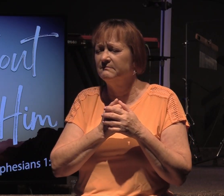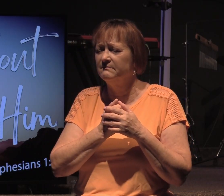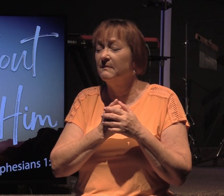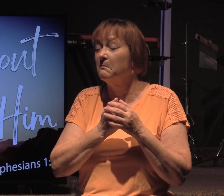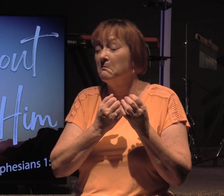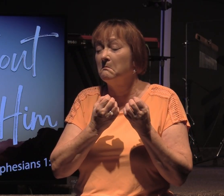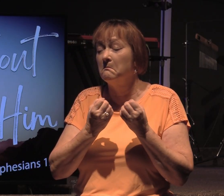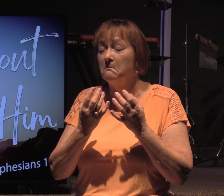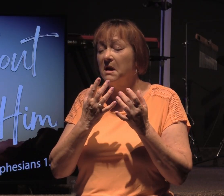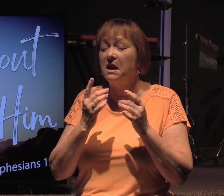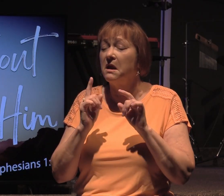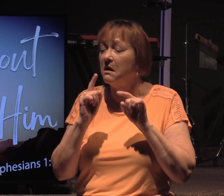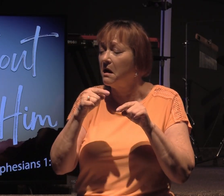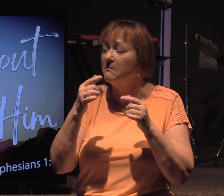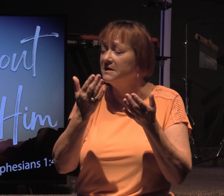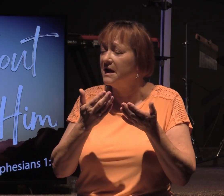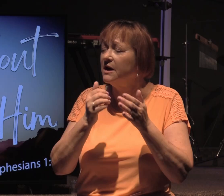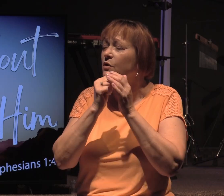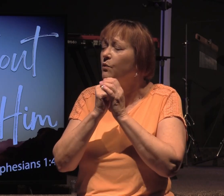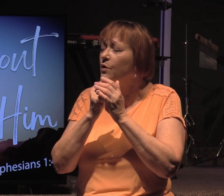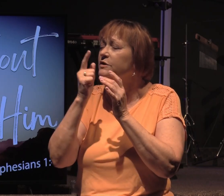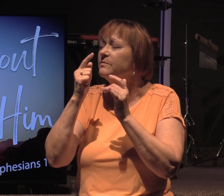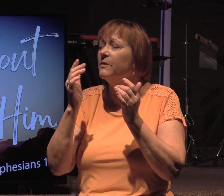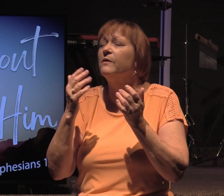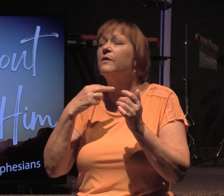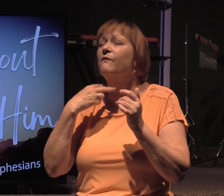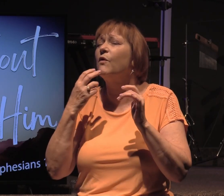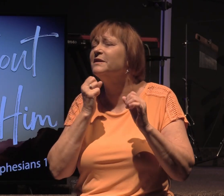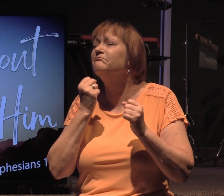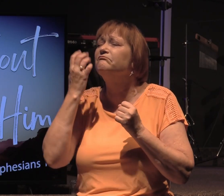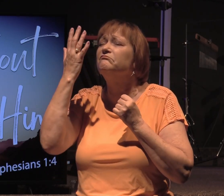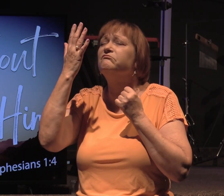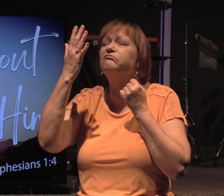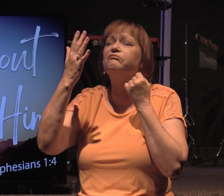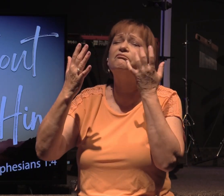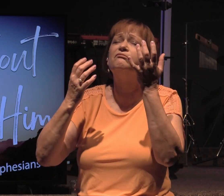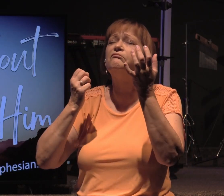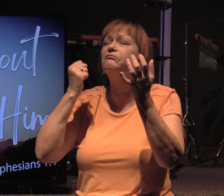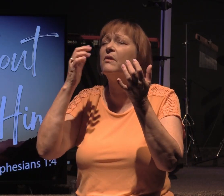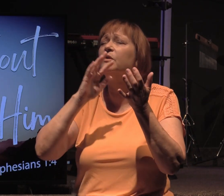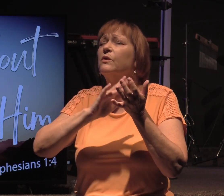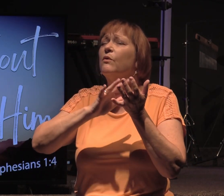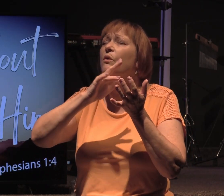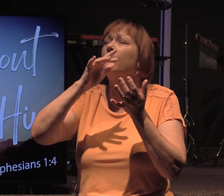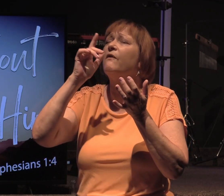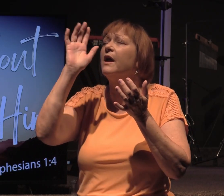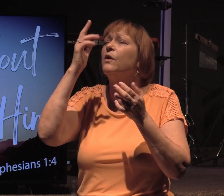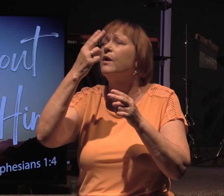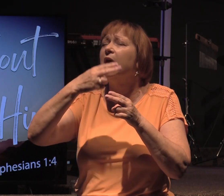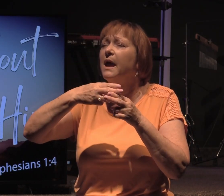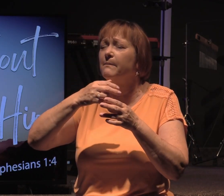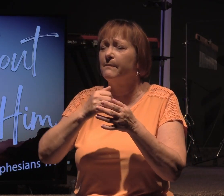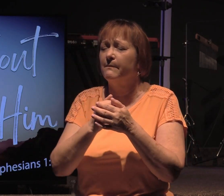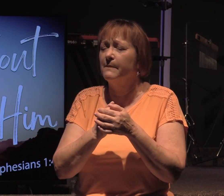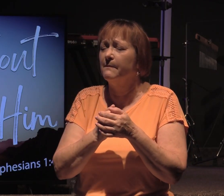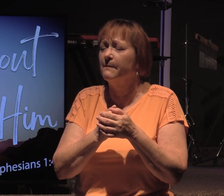Maybe you've come today to worship you, to lift up their voice, to glorify your name.